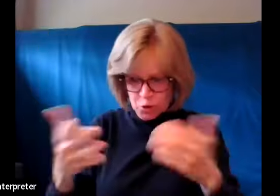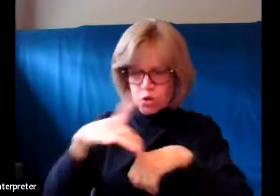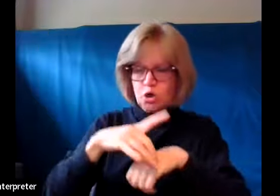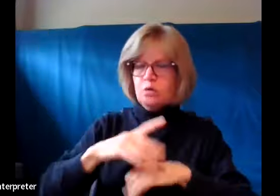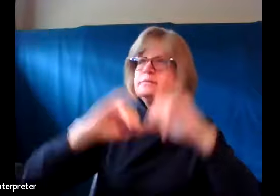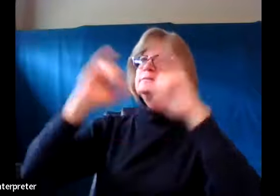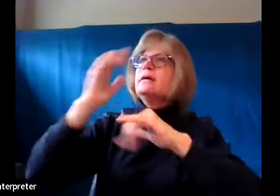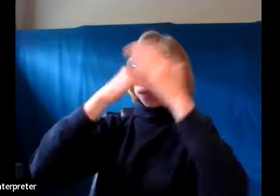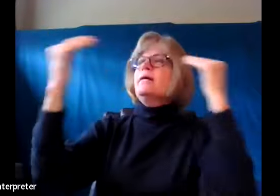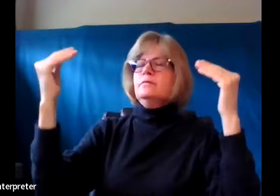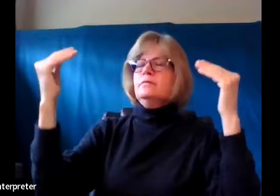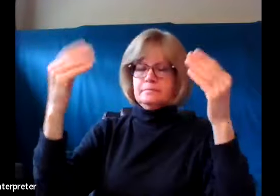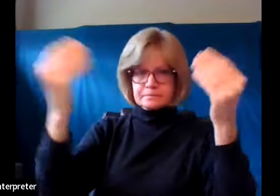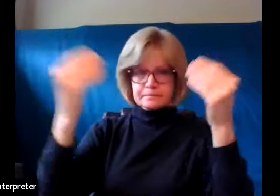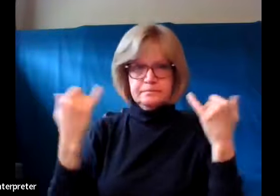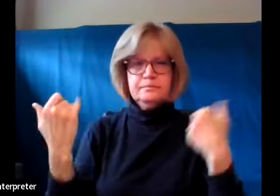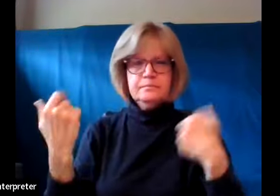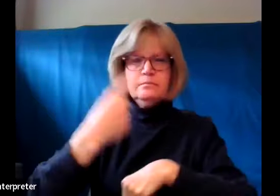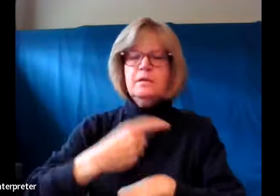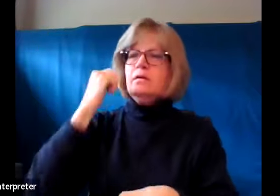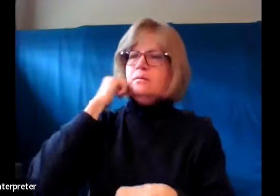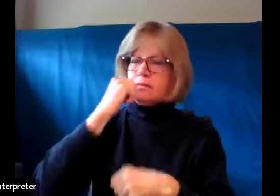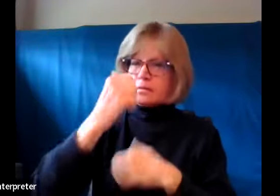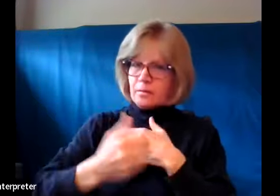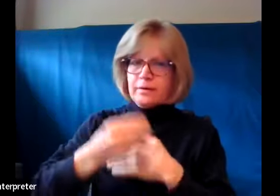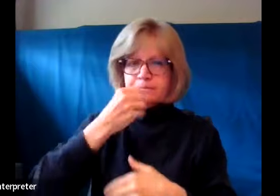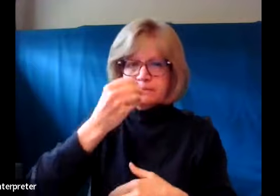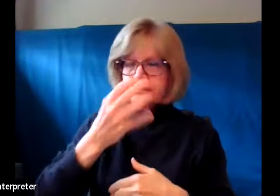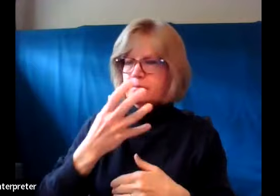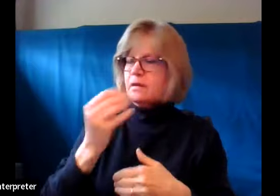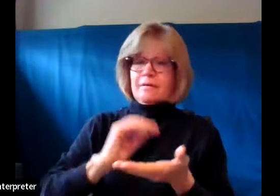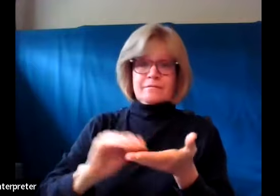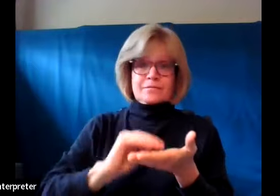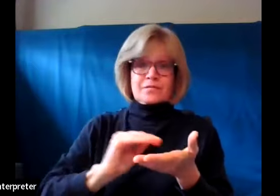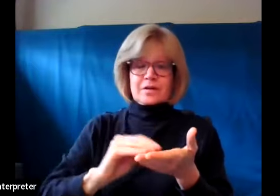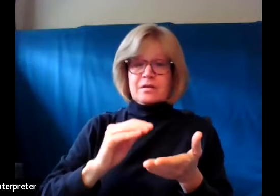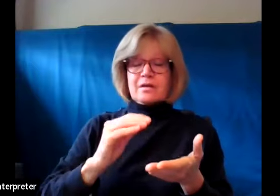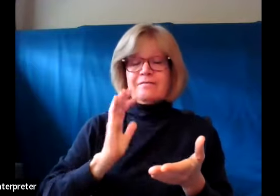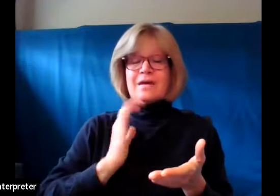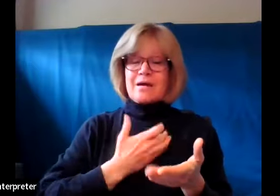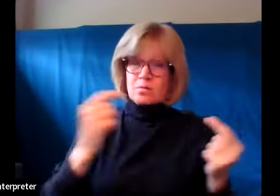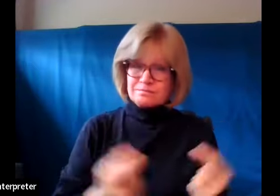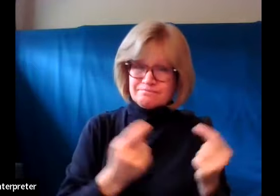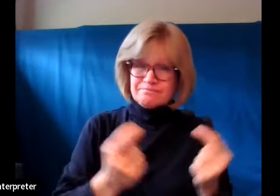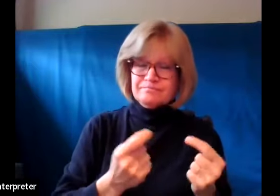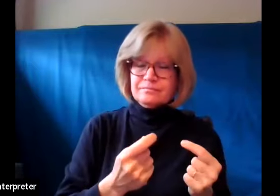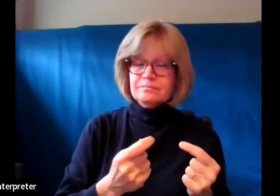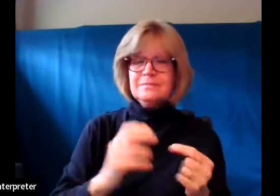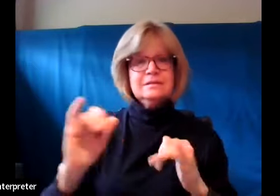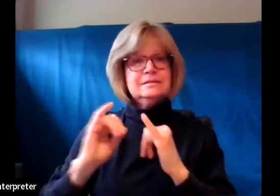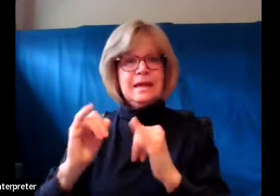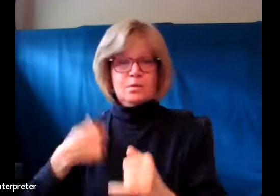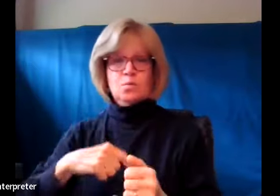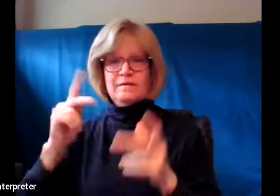be done on earth as it is in heaven give us this day our daily bread and forgive us our trespasses